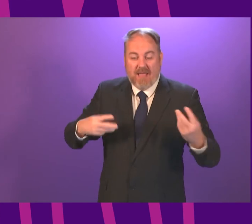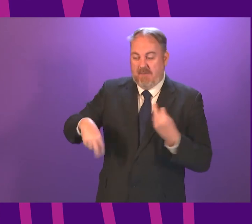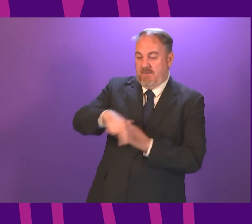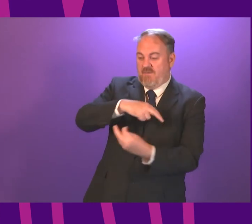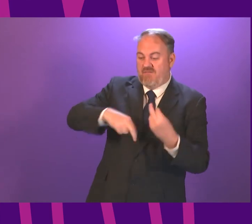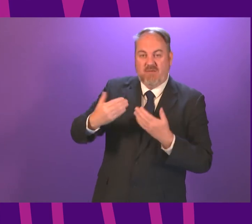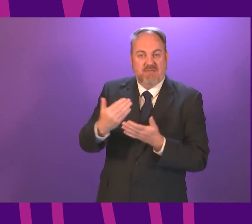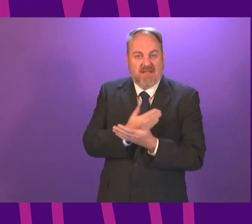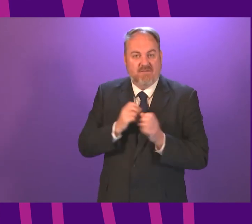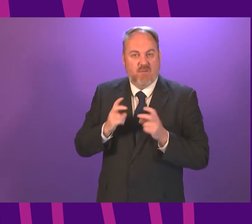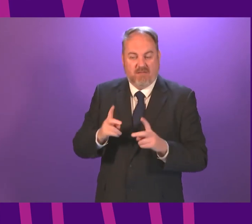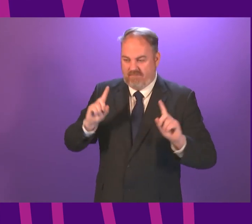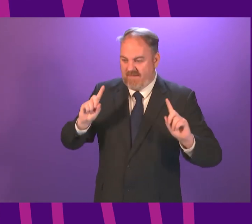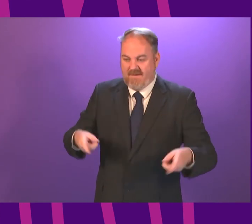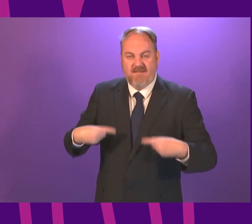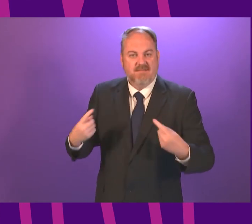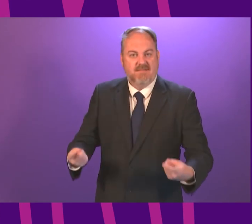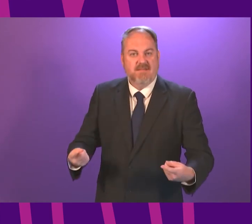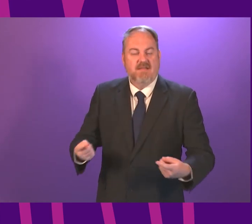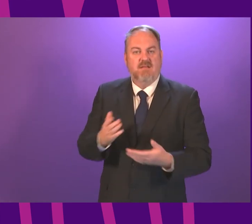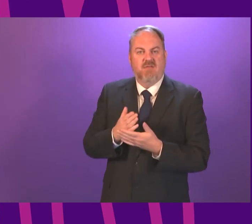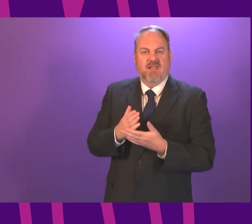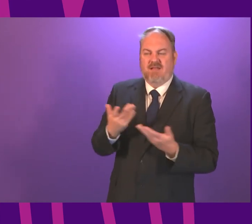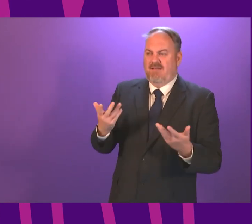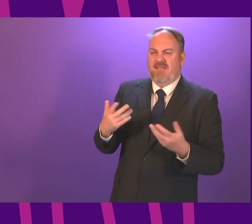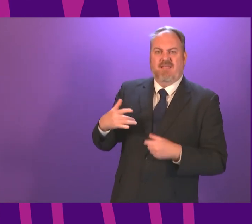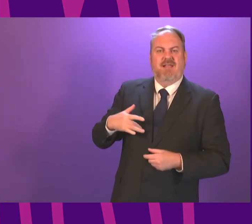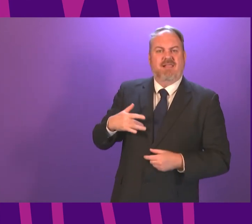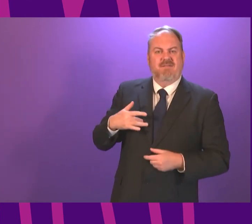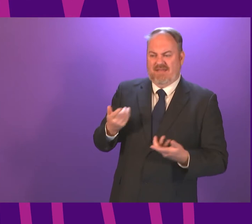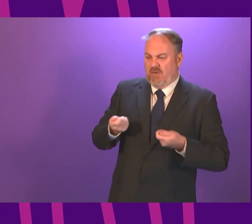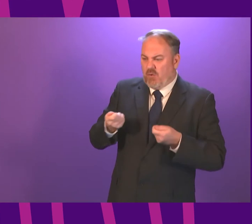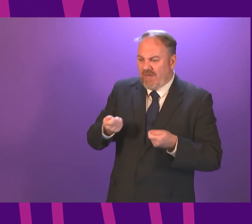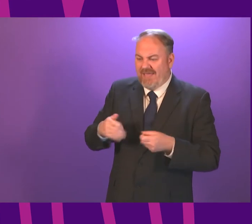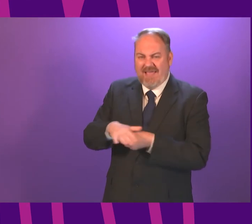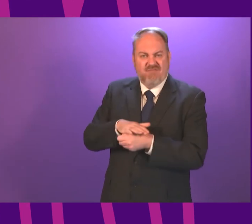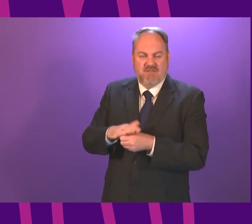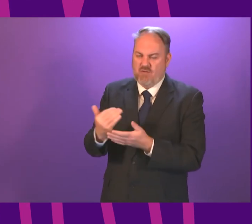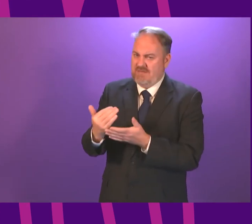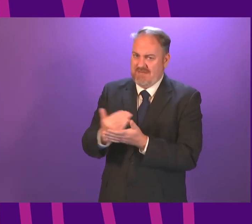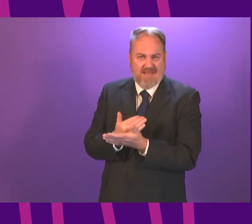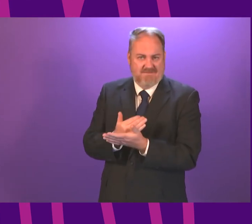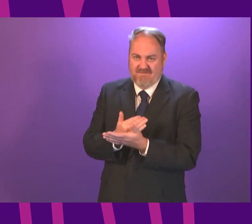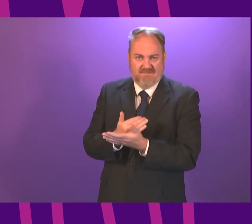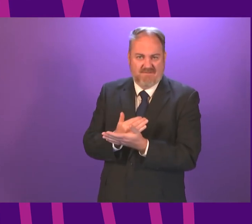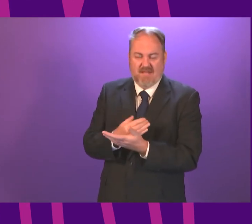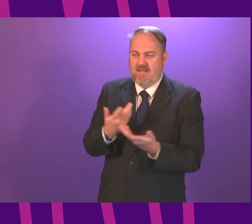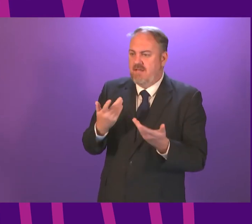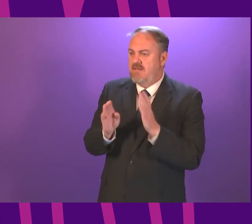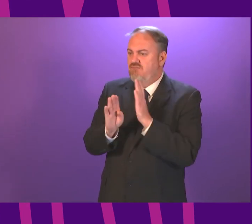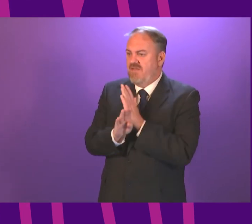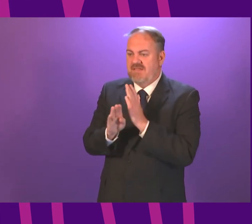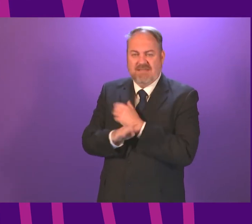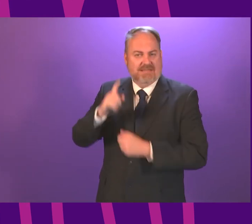safely, that there are multiple safety issues with the living, cooking and sleeping areas, that there is no respect for privacy,